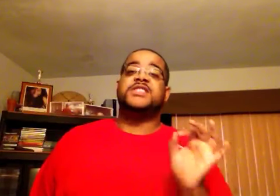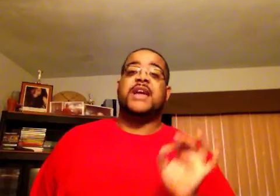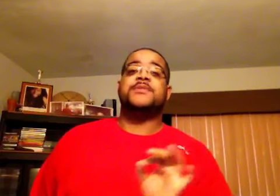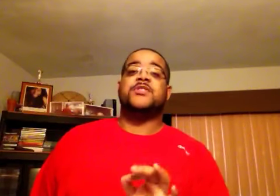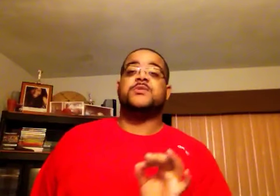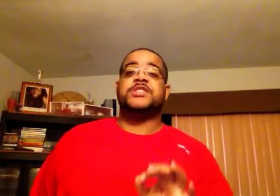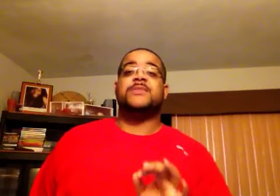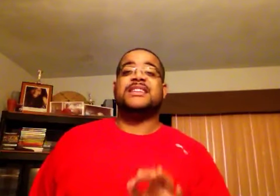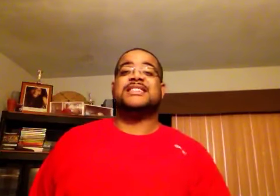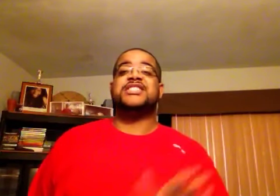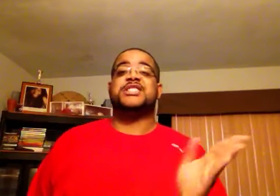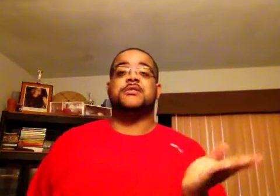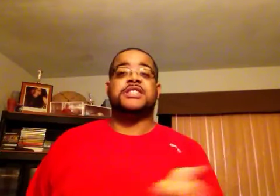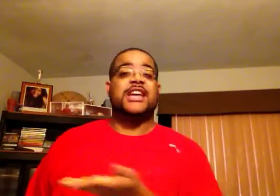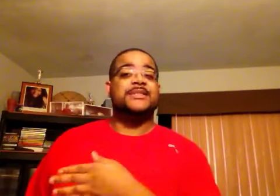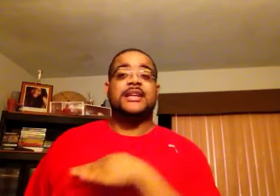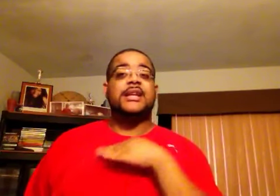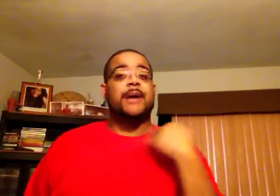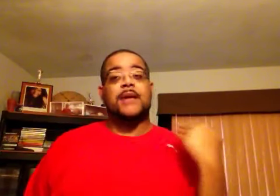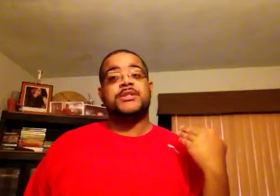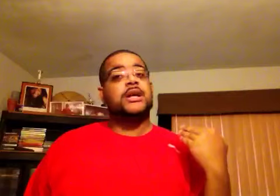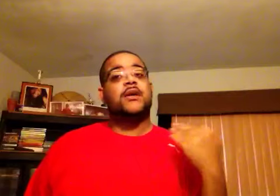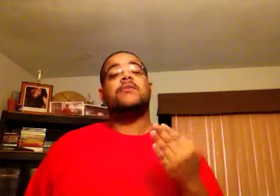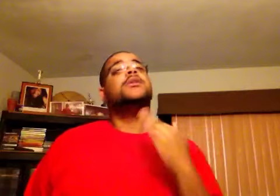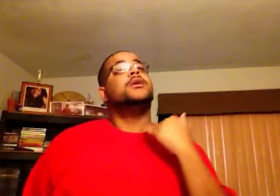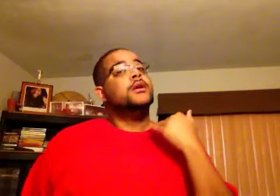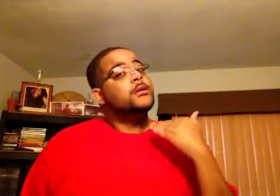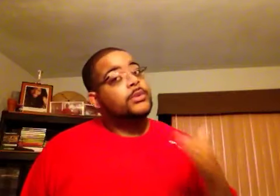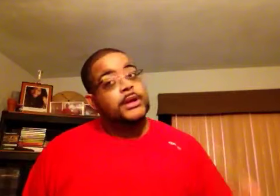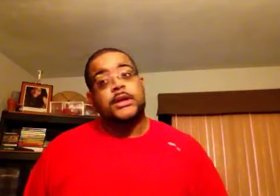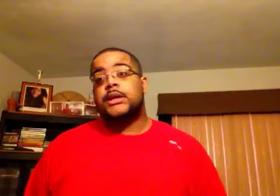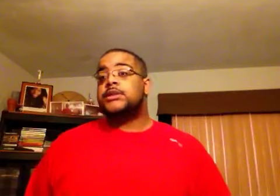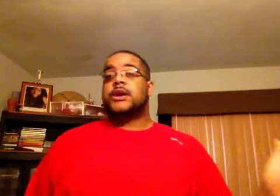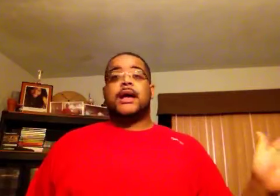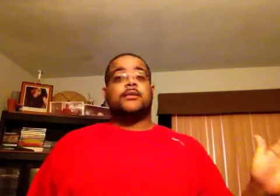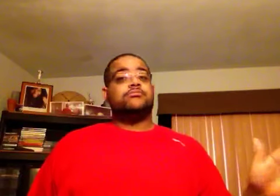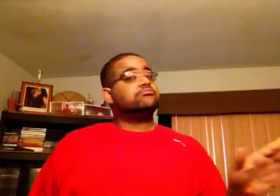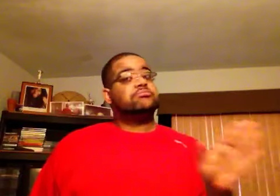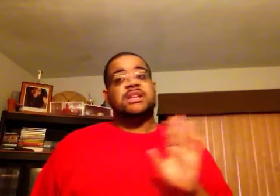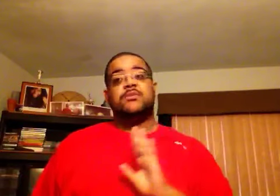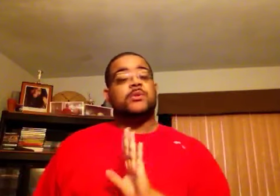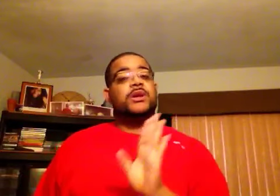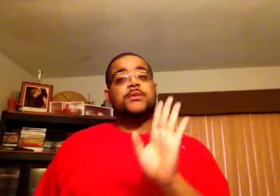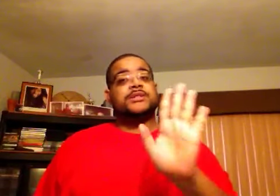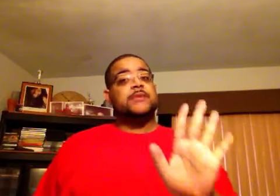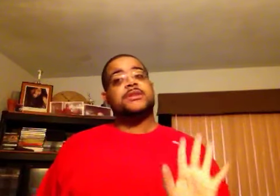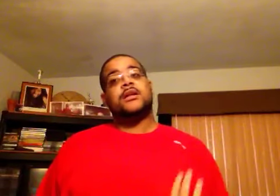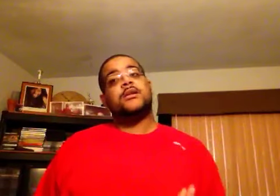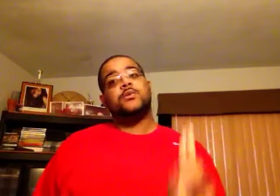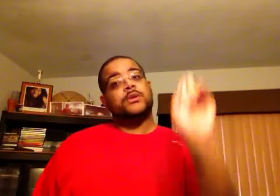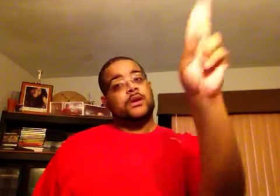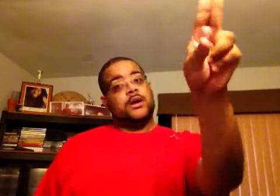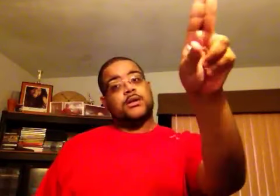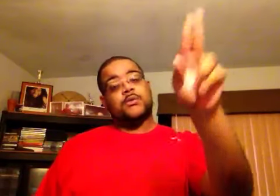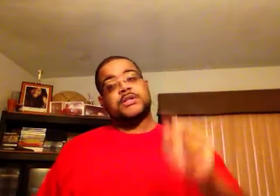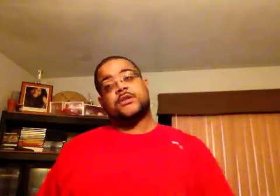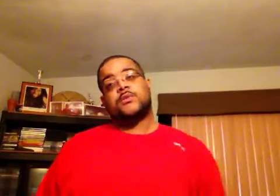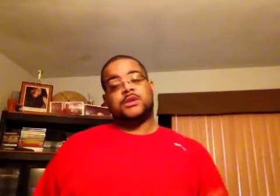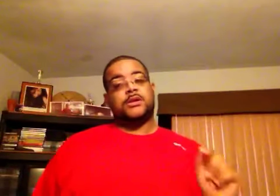James version, which means it's just Luke James singing it by himself. Pretty good track. Even when Ricky Rose was on the original, you know,